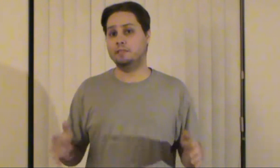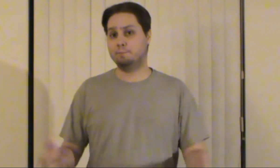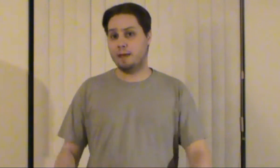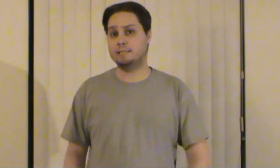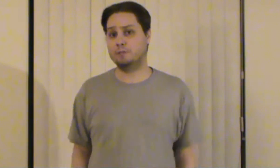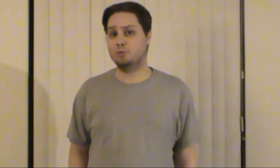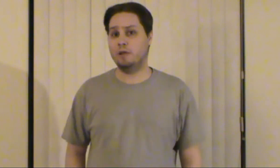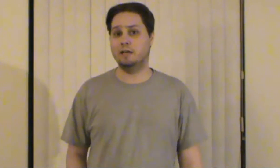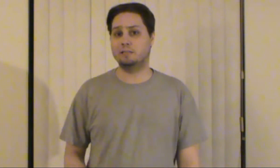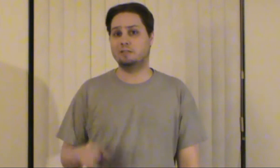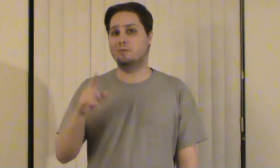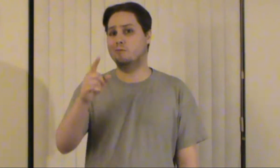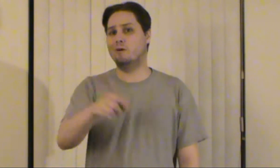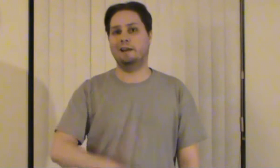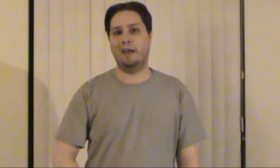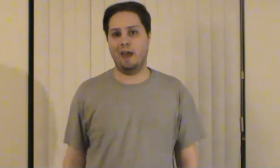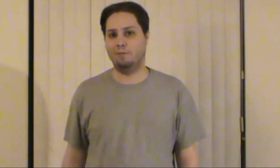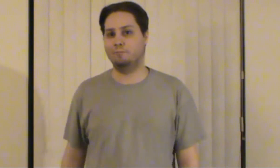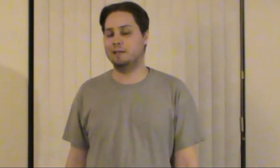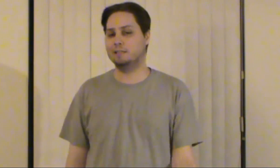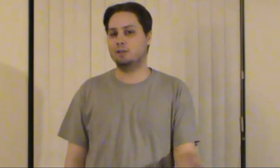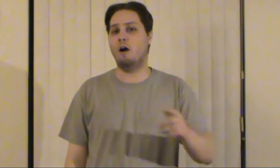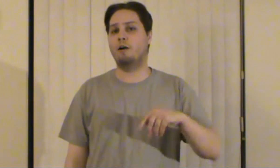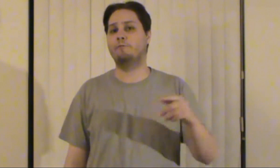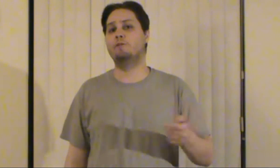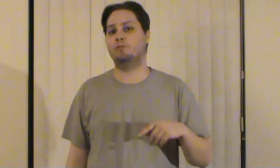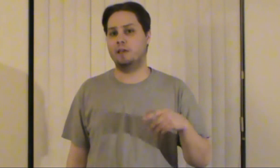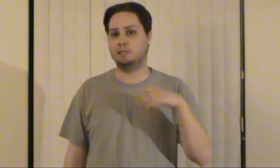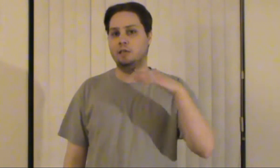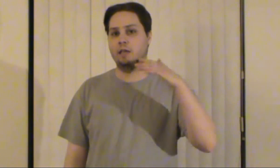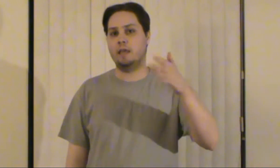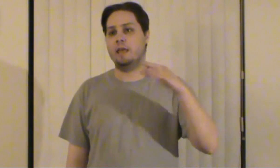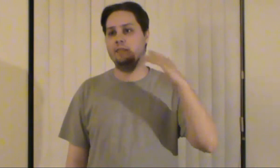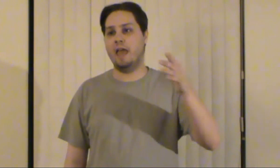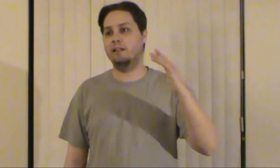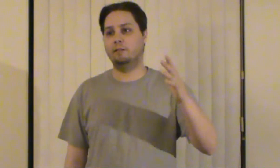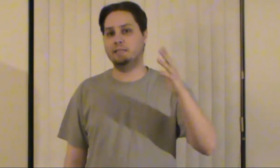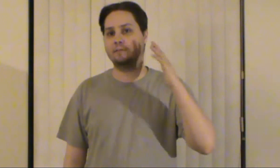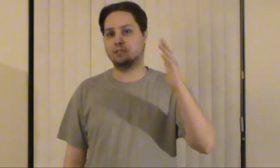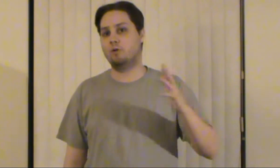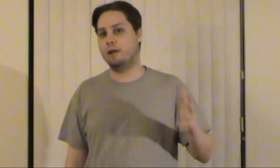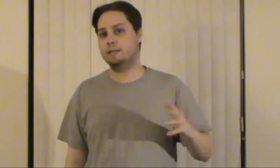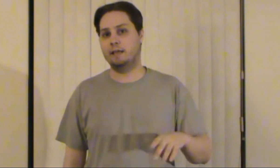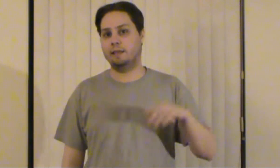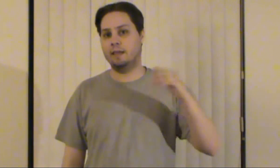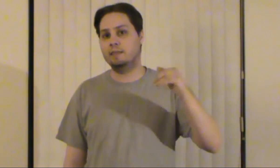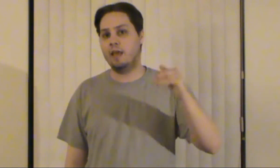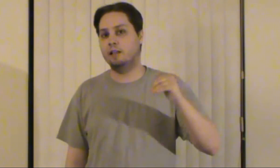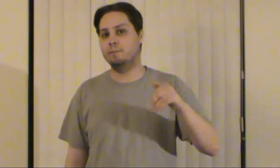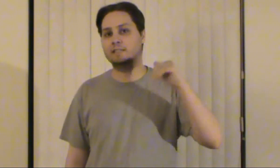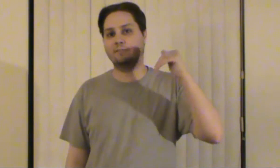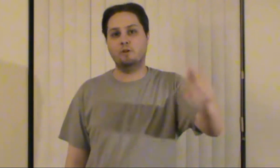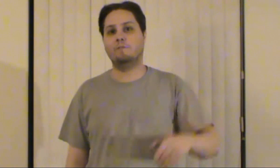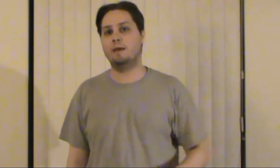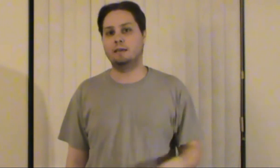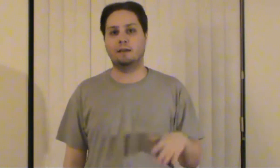the space between us one and a half because there are a few things in the elements of storytelling in the elements of movie making